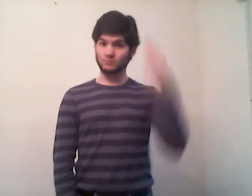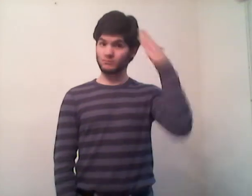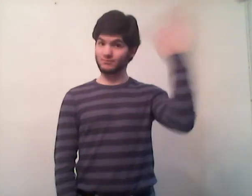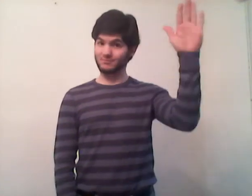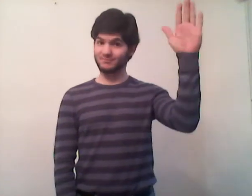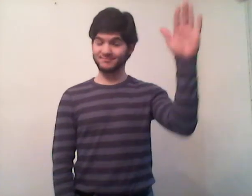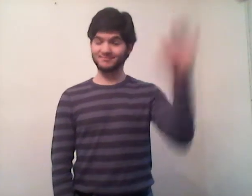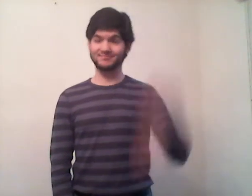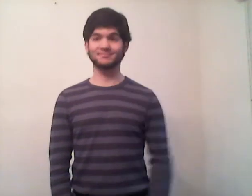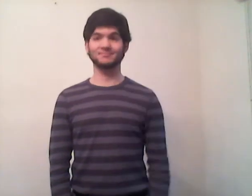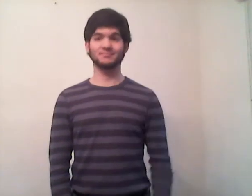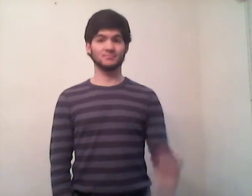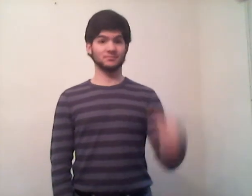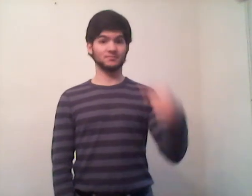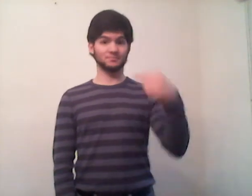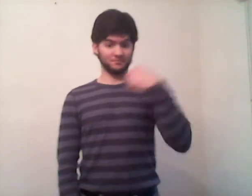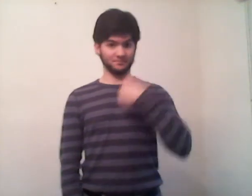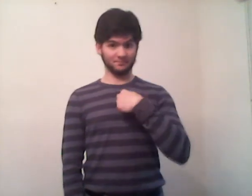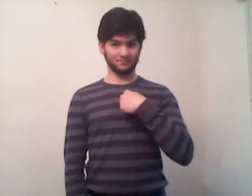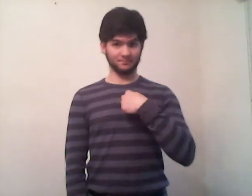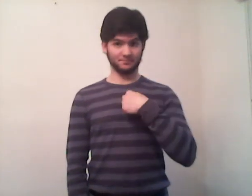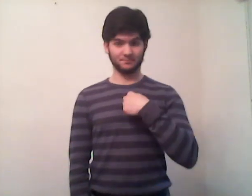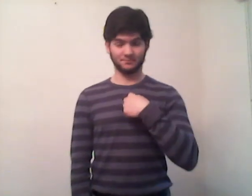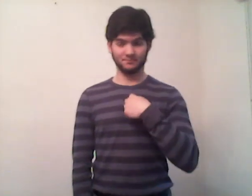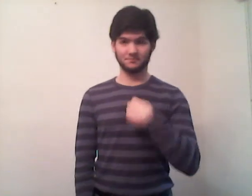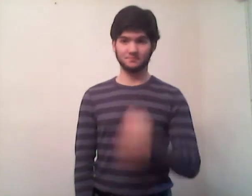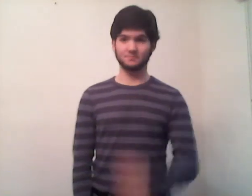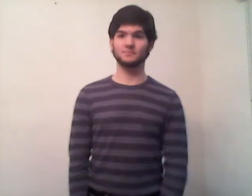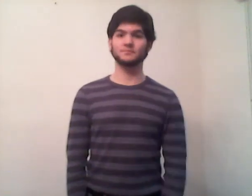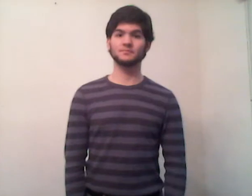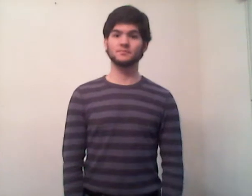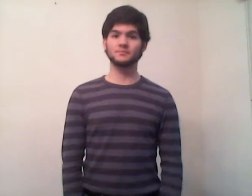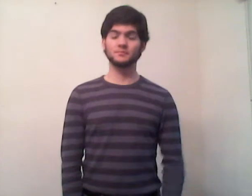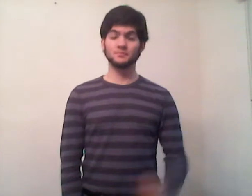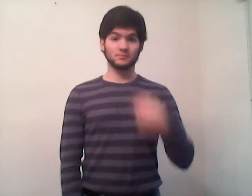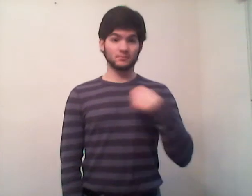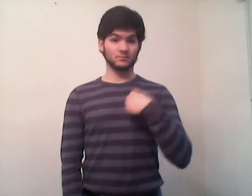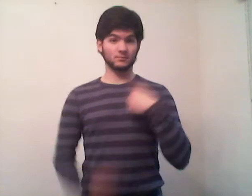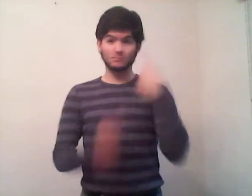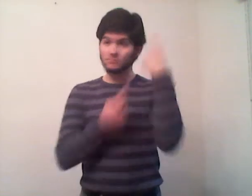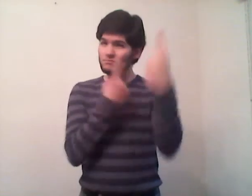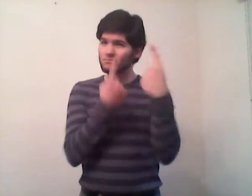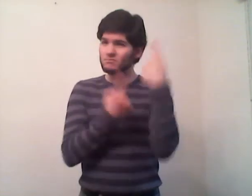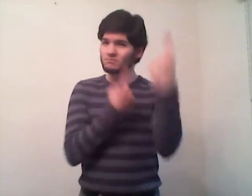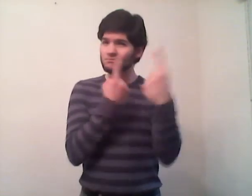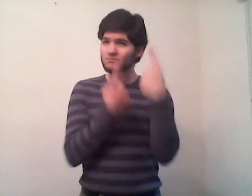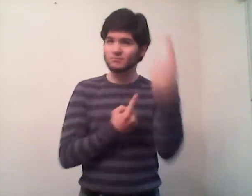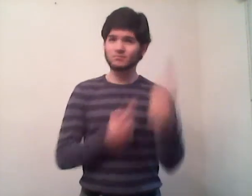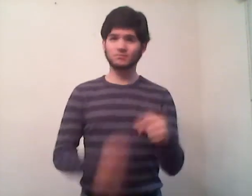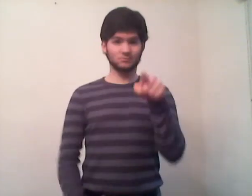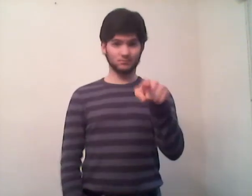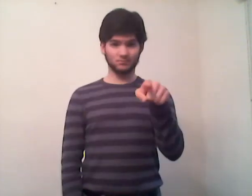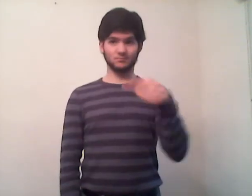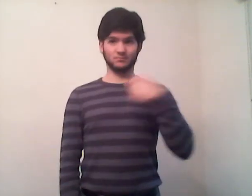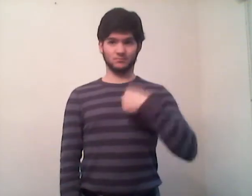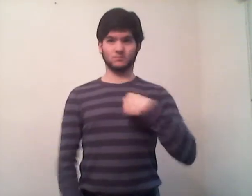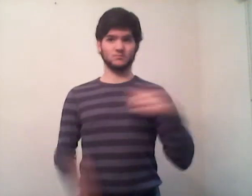Hello, it's me. I was wondering if after